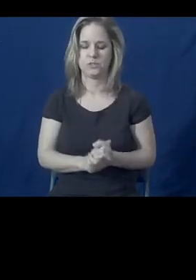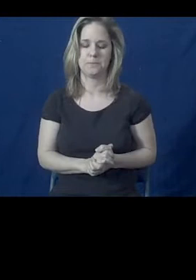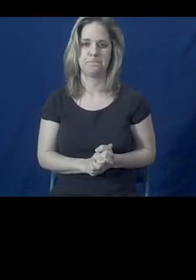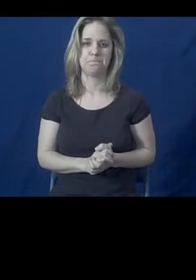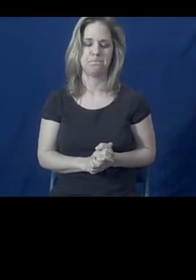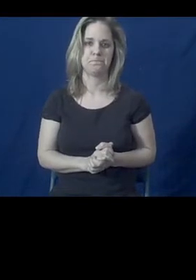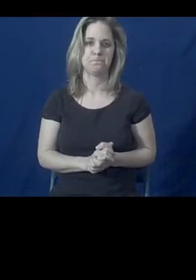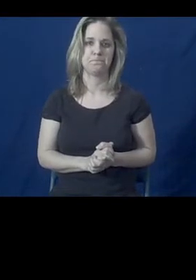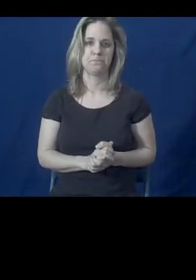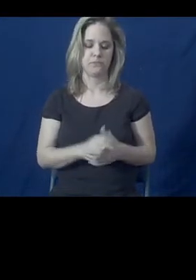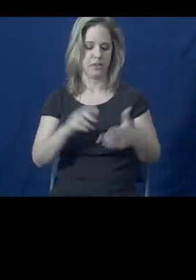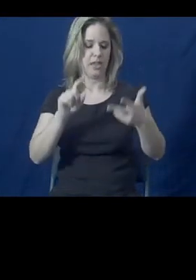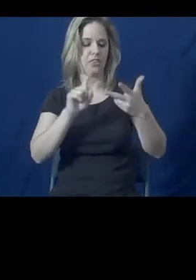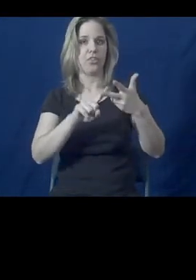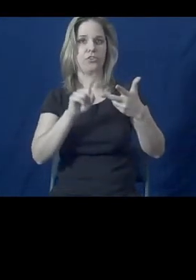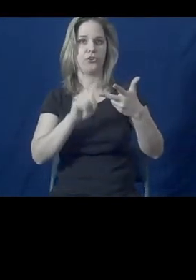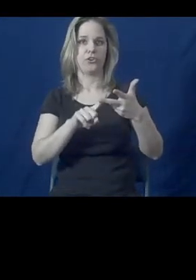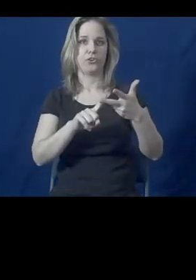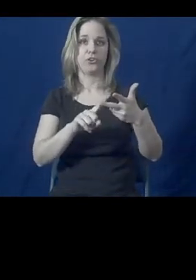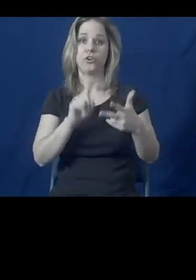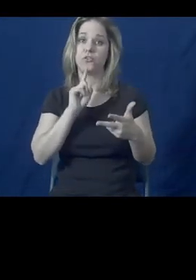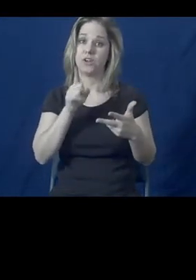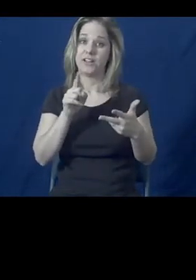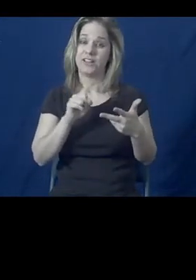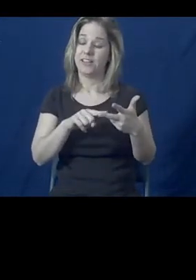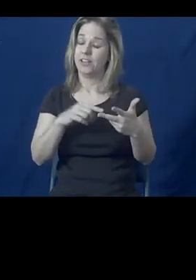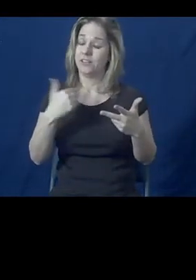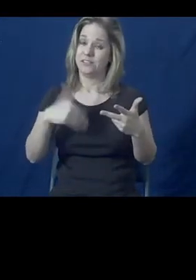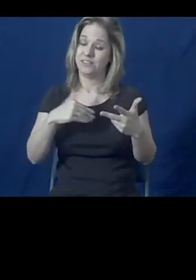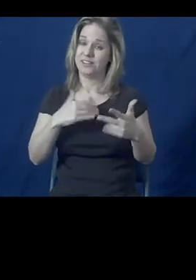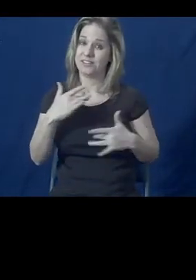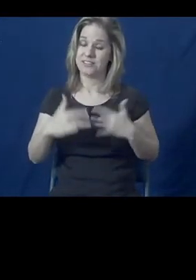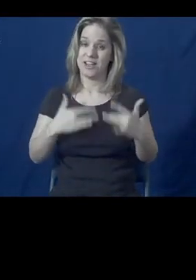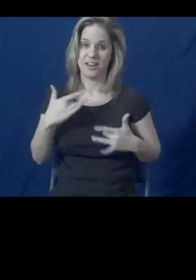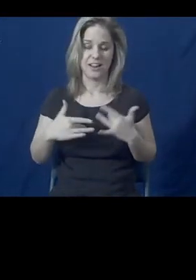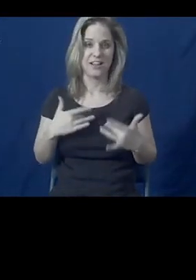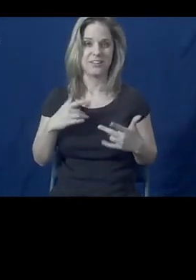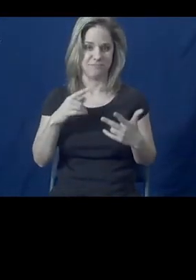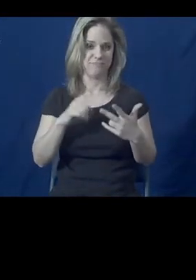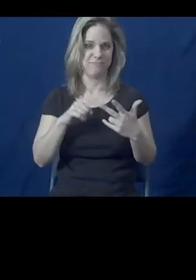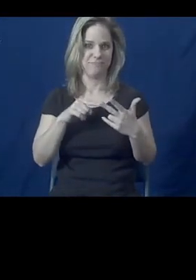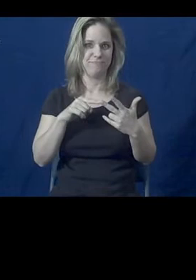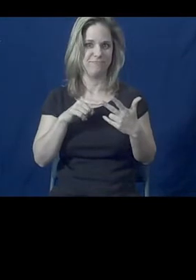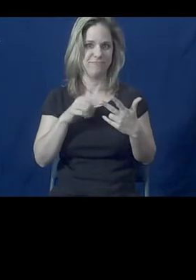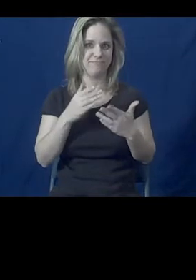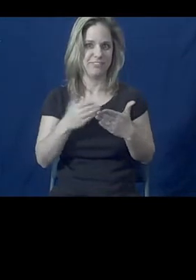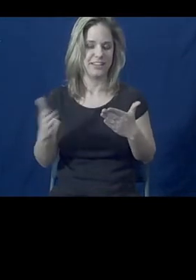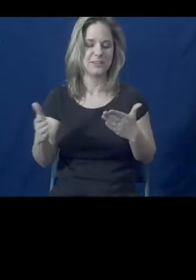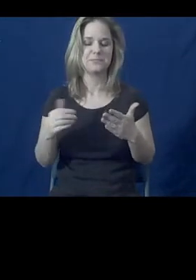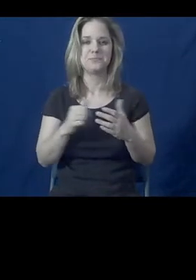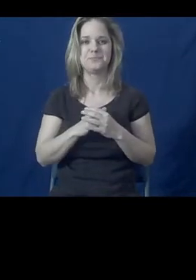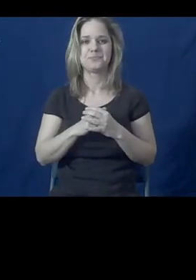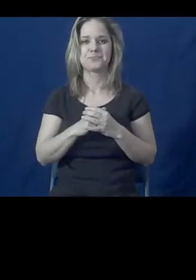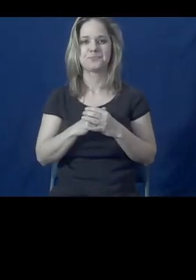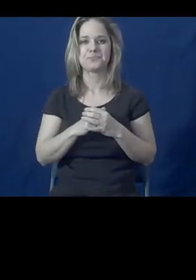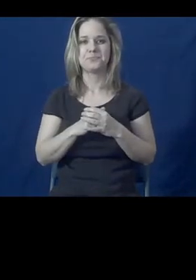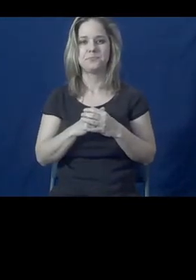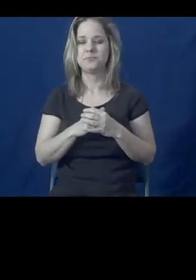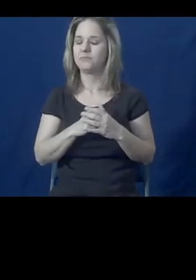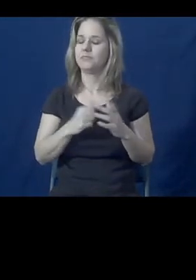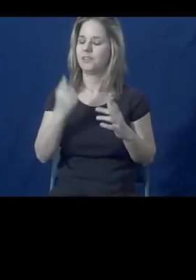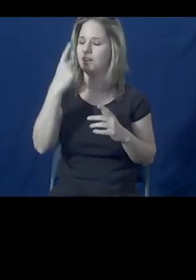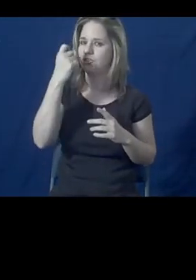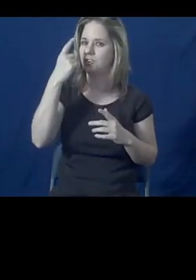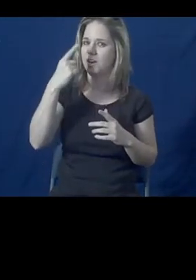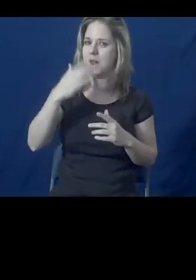And the third is really kind of an exciting aspect of medical-legal partnership. It's really not something that